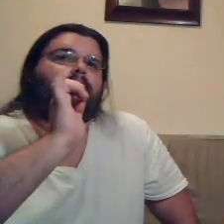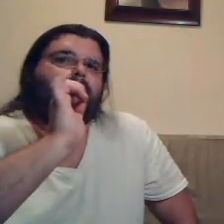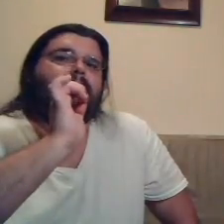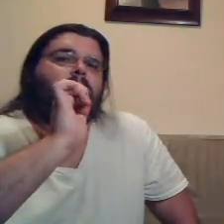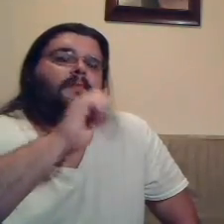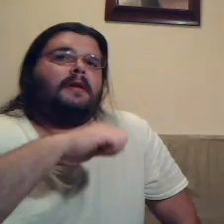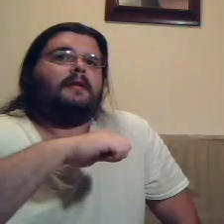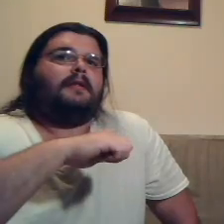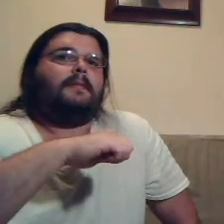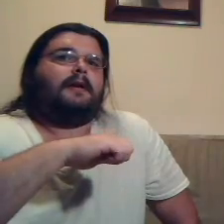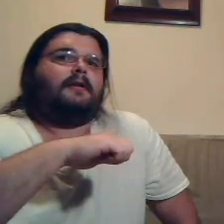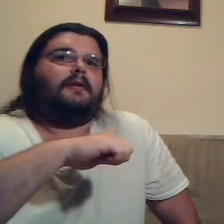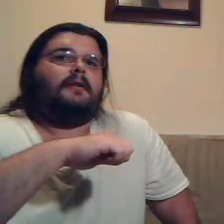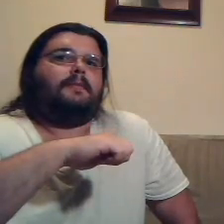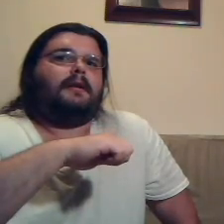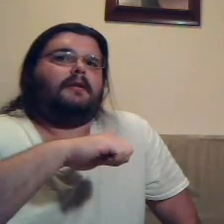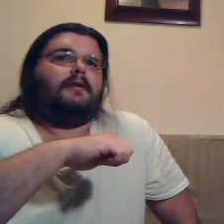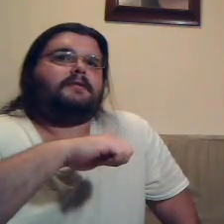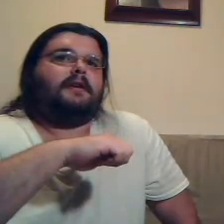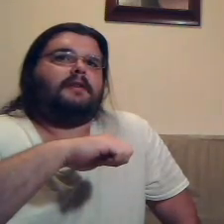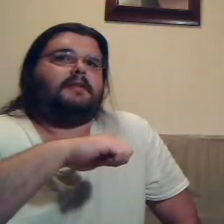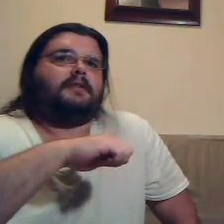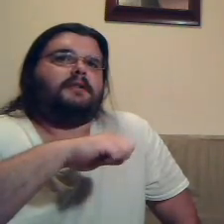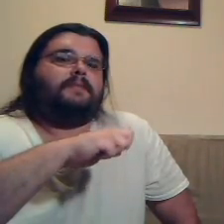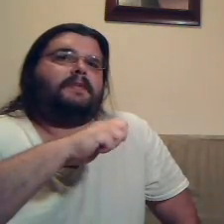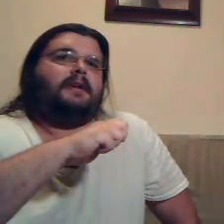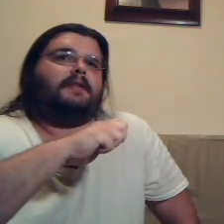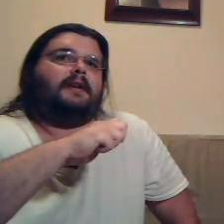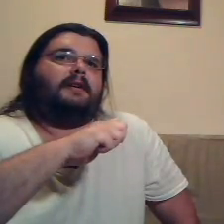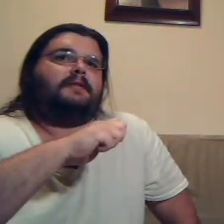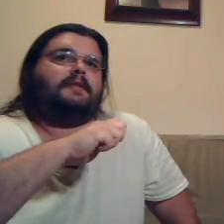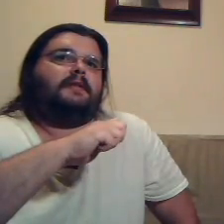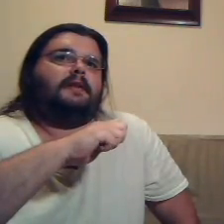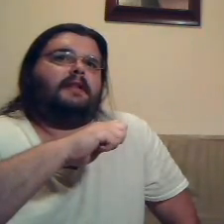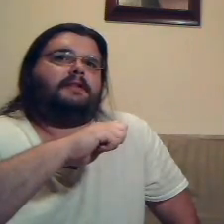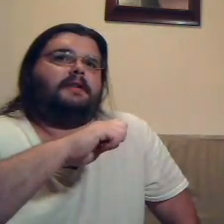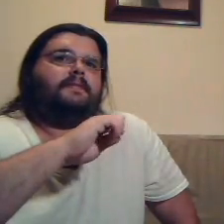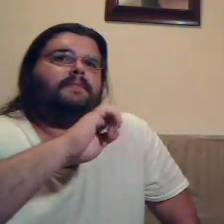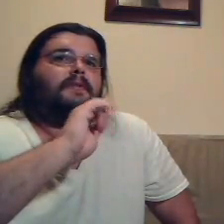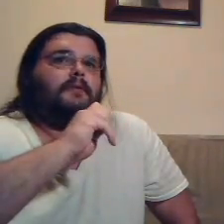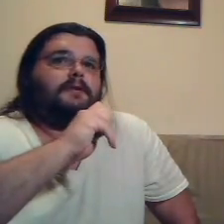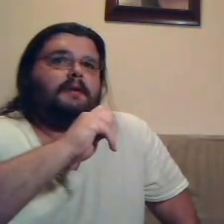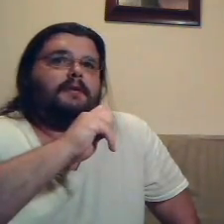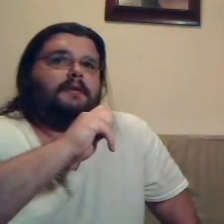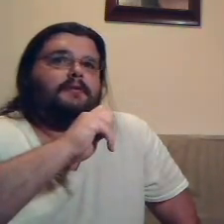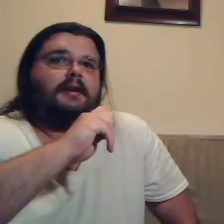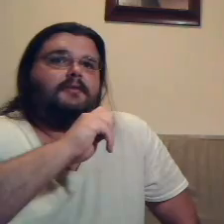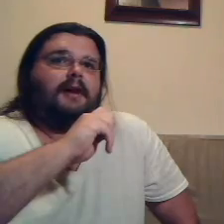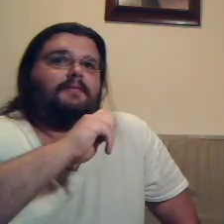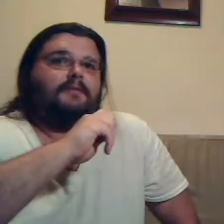-thru. Let me get a large, let me get a large cherry slushie. Anything else? No, that's it. 172. Thank you, drive-thru.